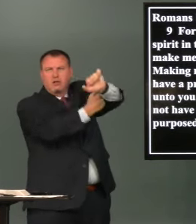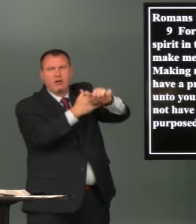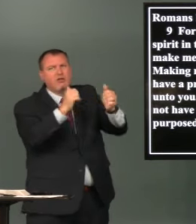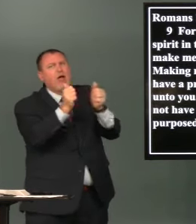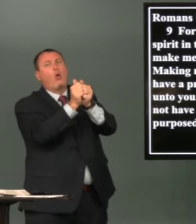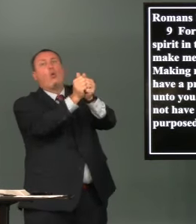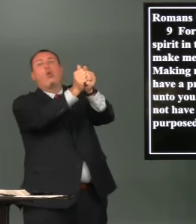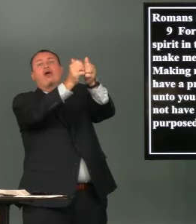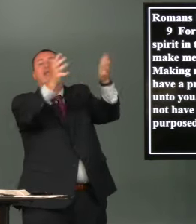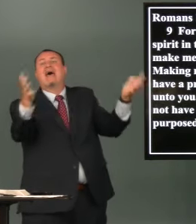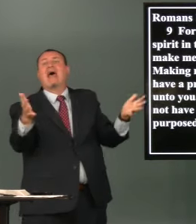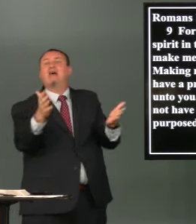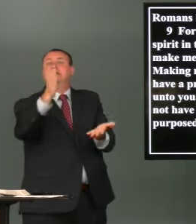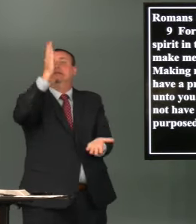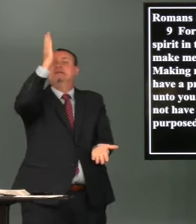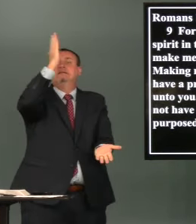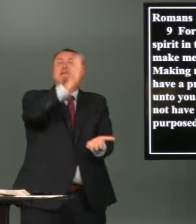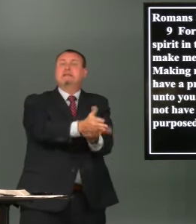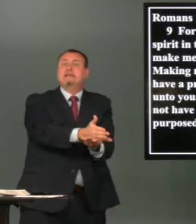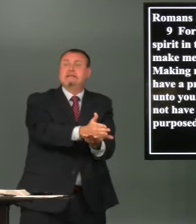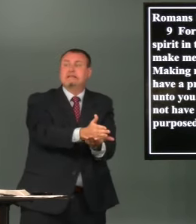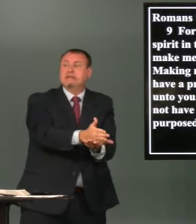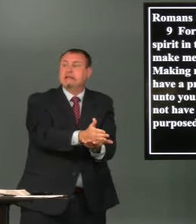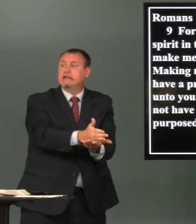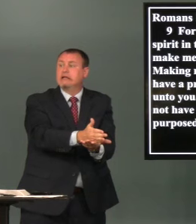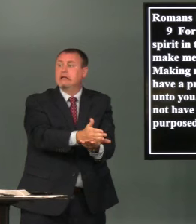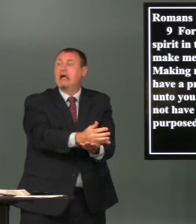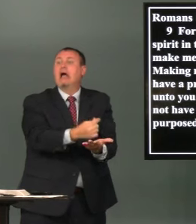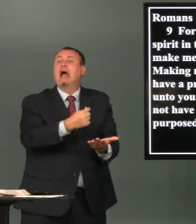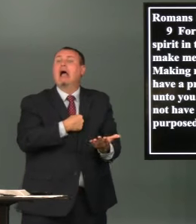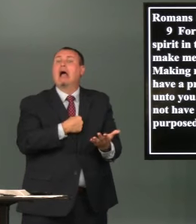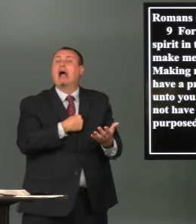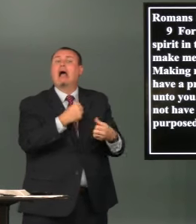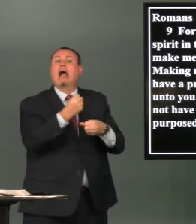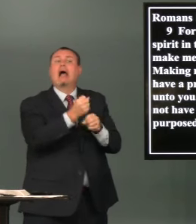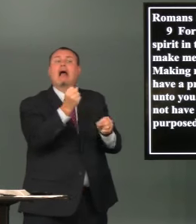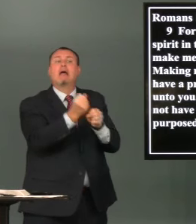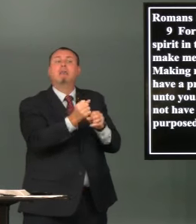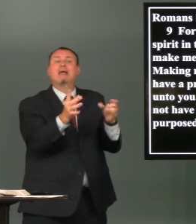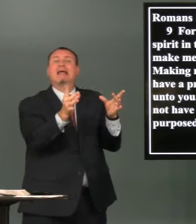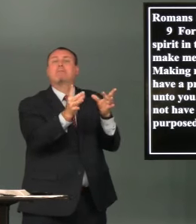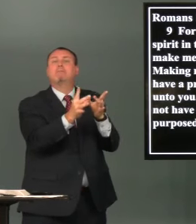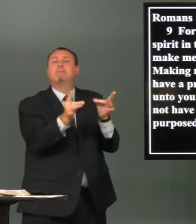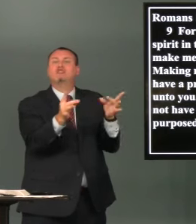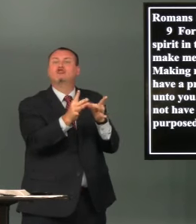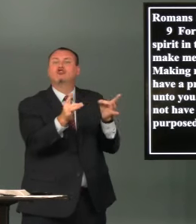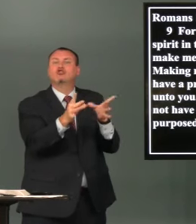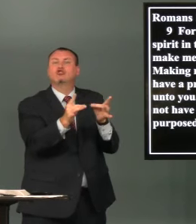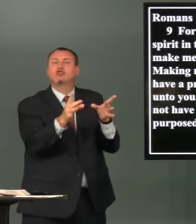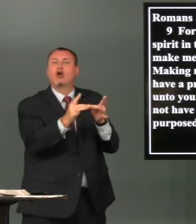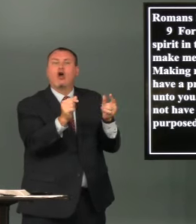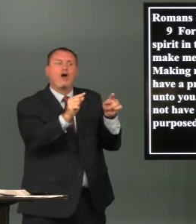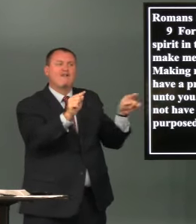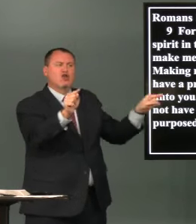in the gospel of his son that without ceasing i make mention